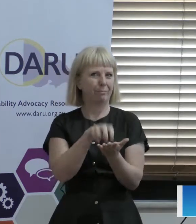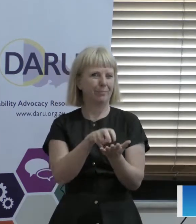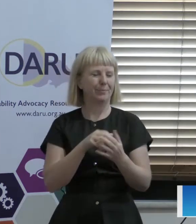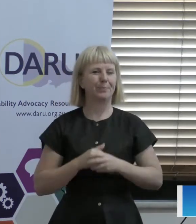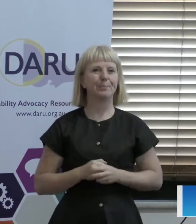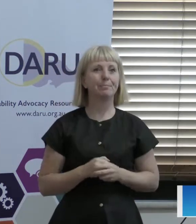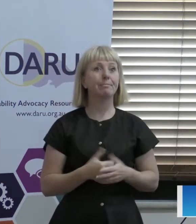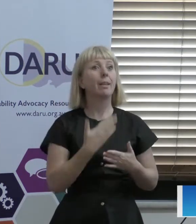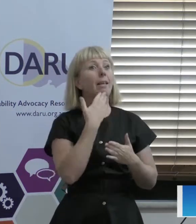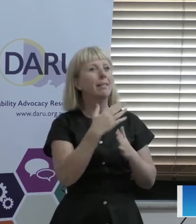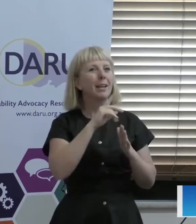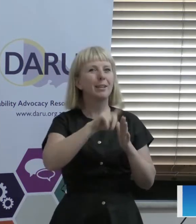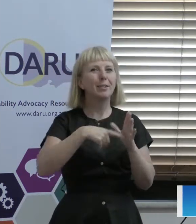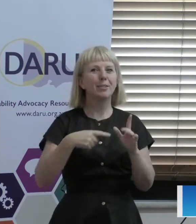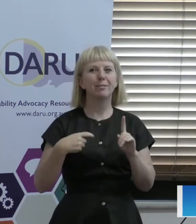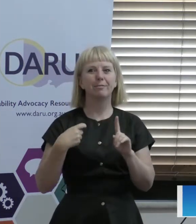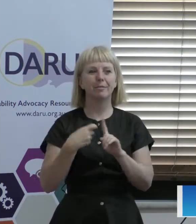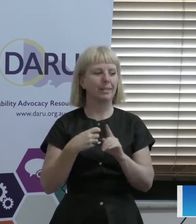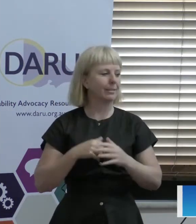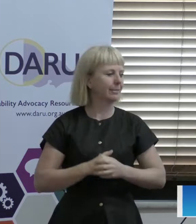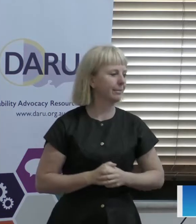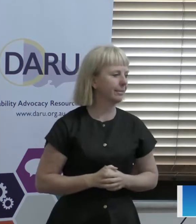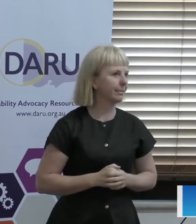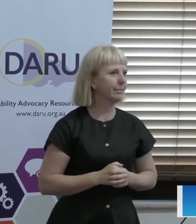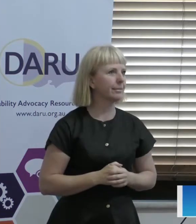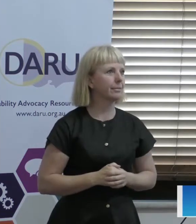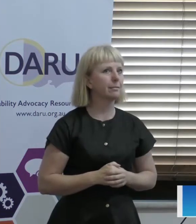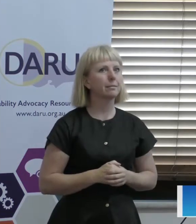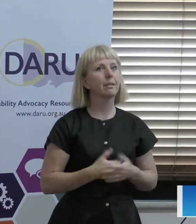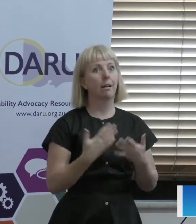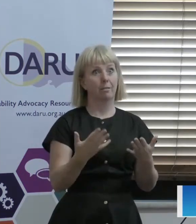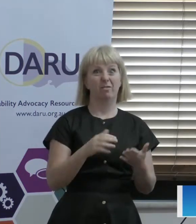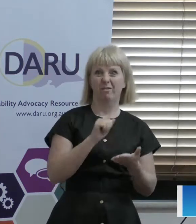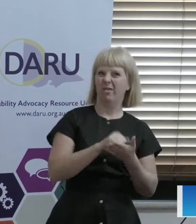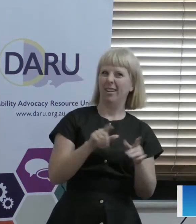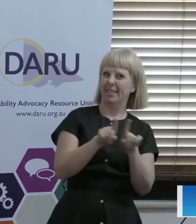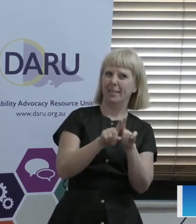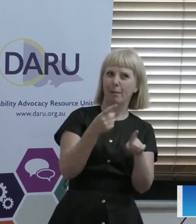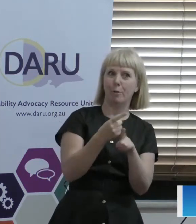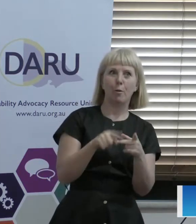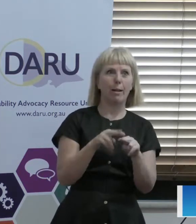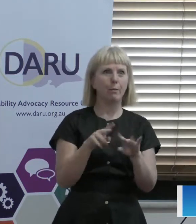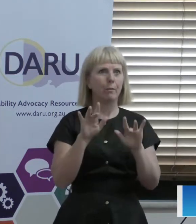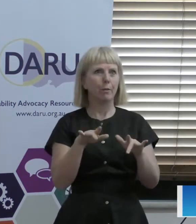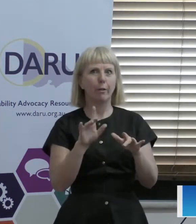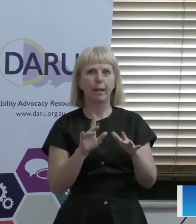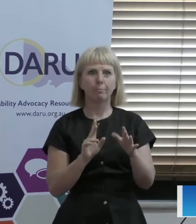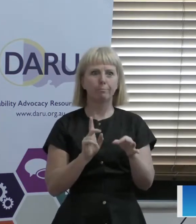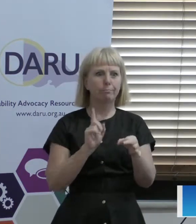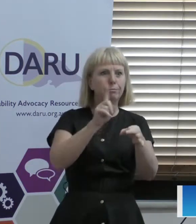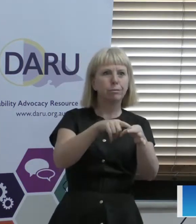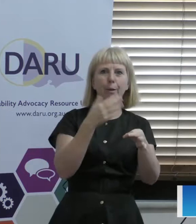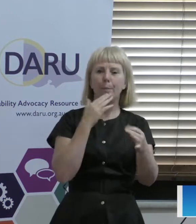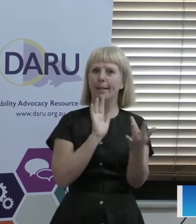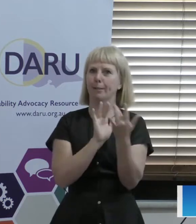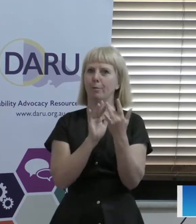So thank you, Jeff. Yep. So I'll just reinforce that point. Please, if you haven't already signed up, contact us and we'll